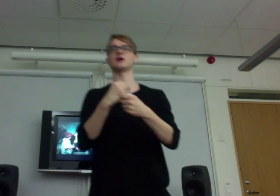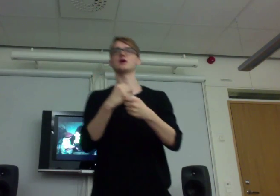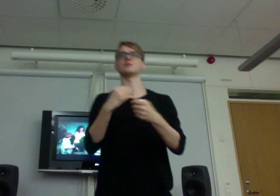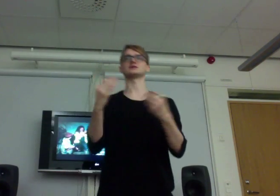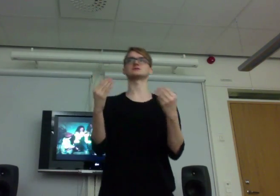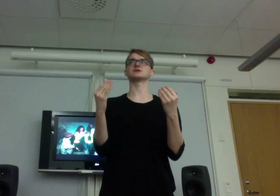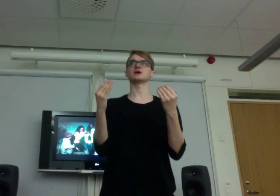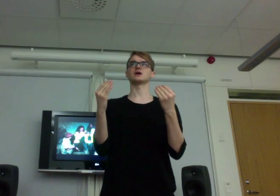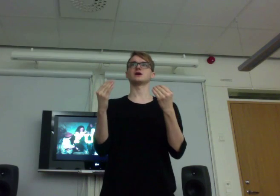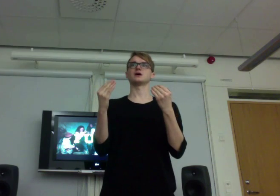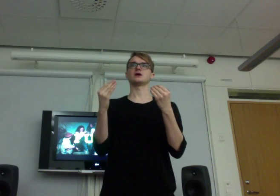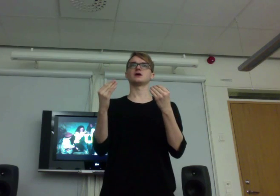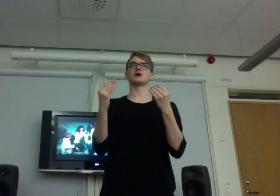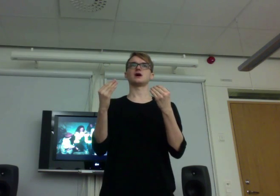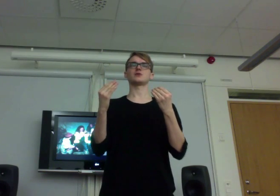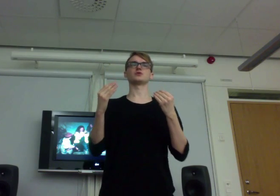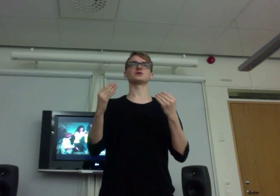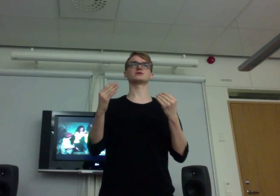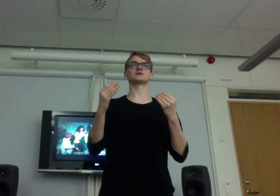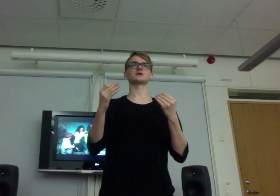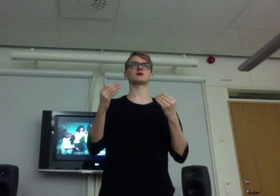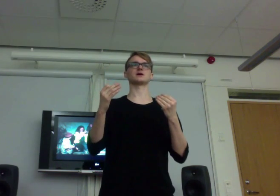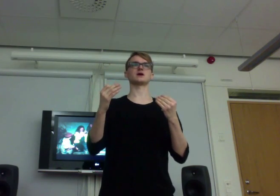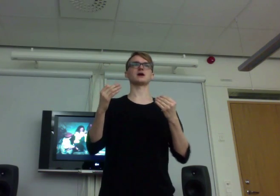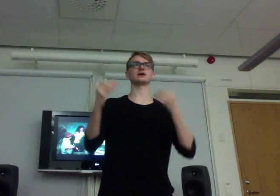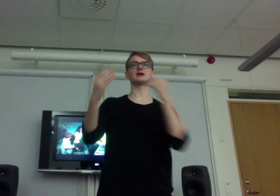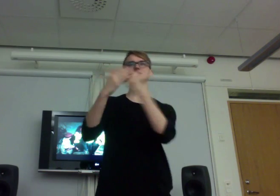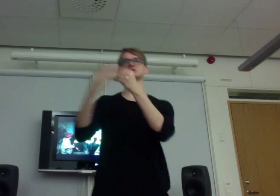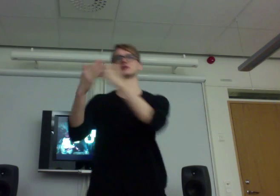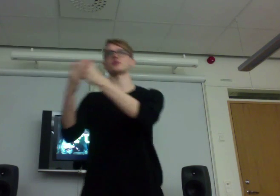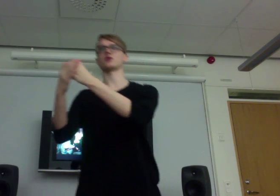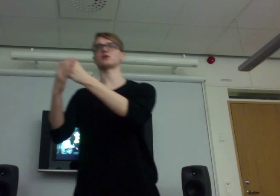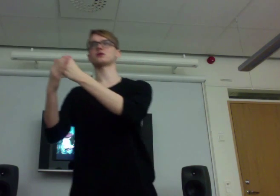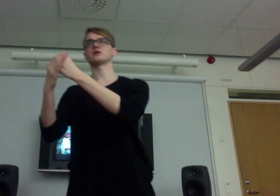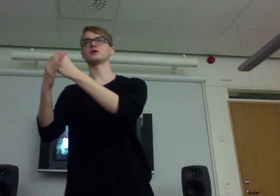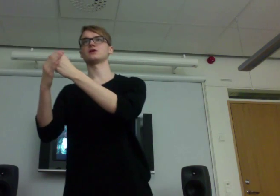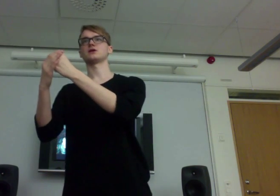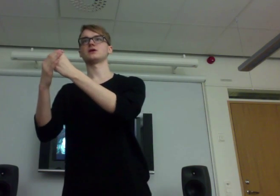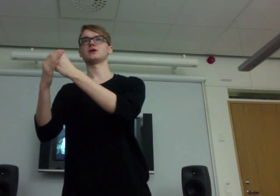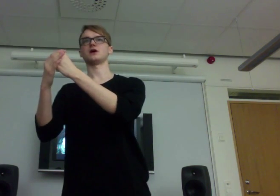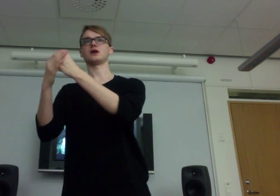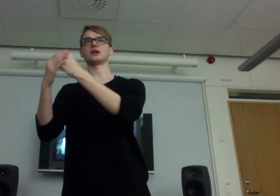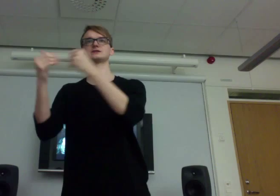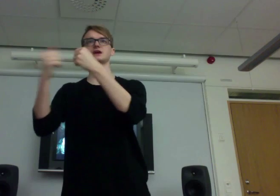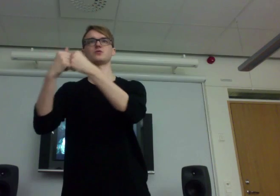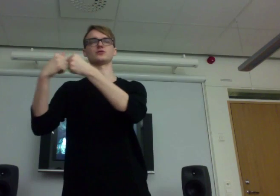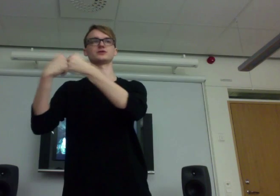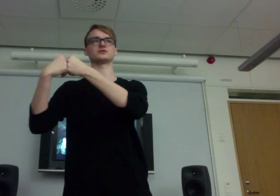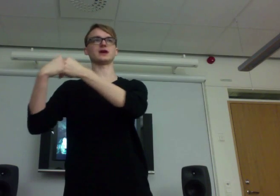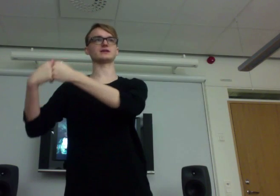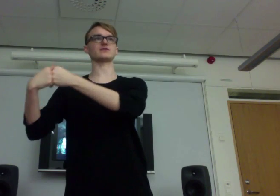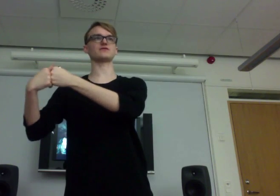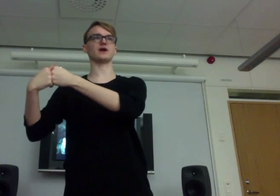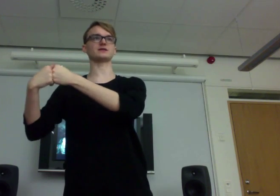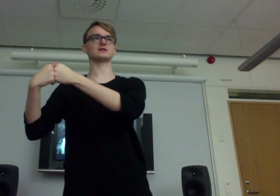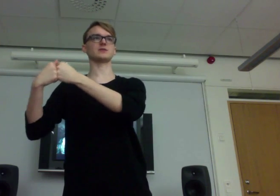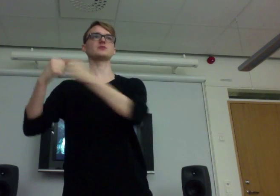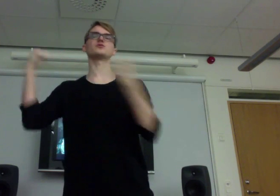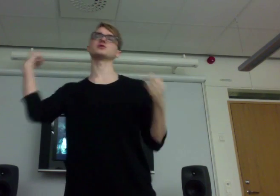But I wouldn't engage in a brawl unless I wanted to take that fight. Maybe you wouldn't,